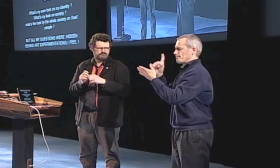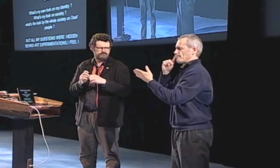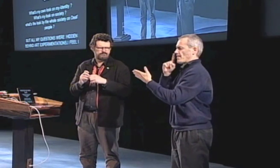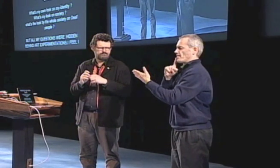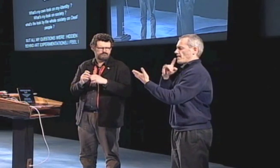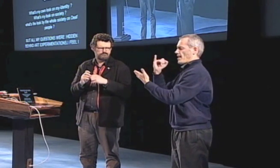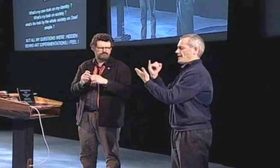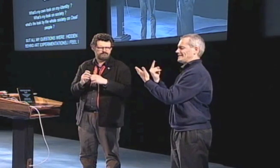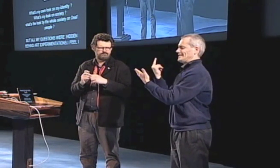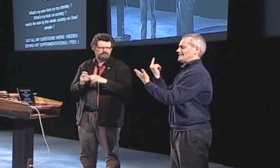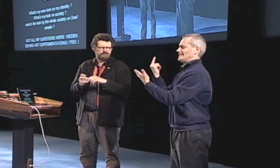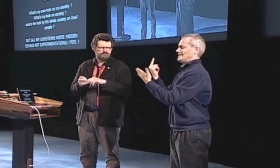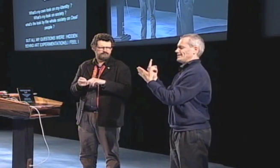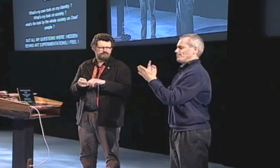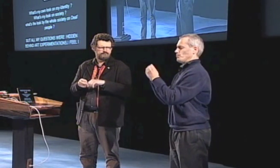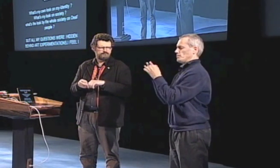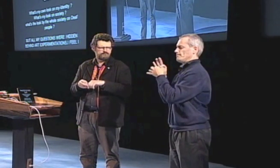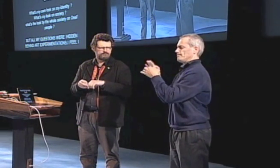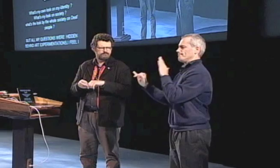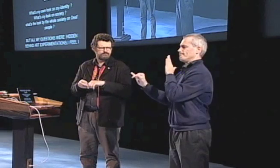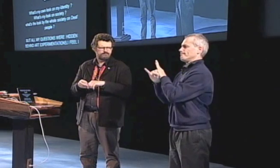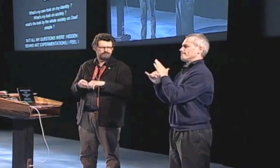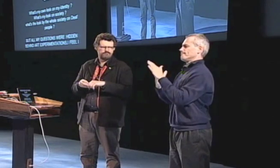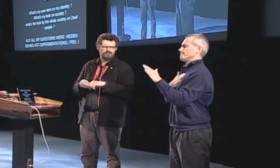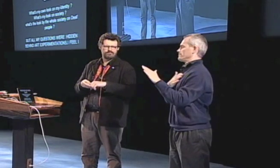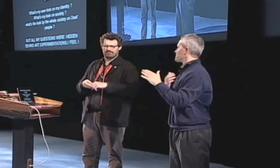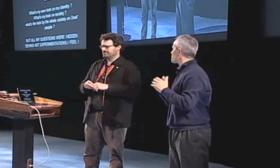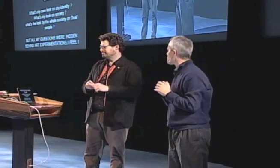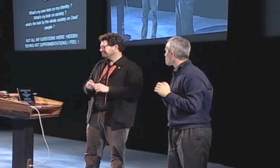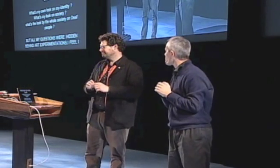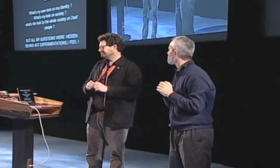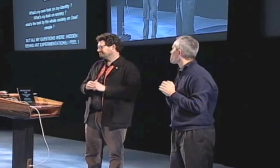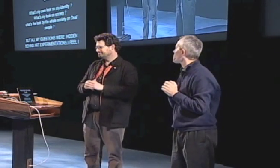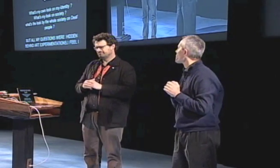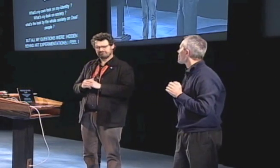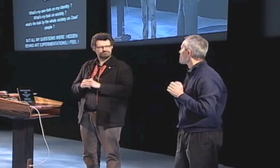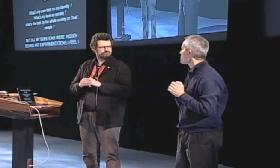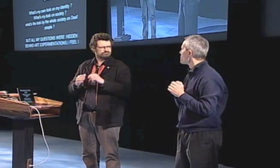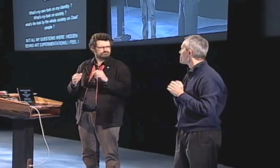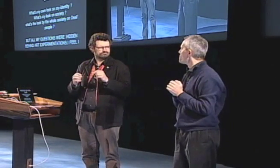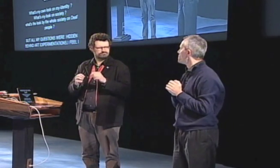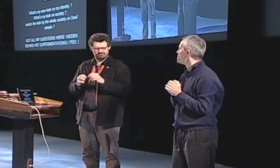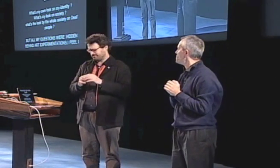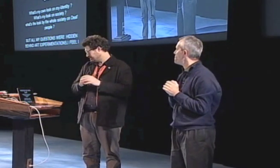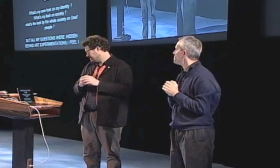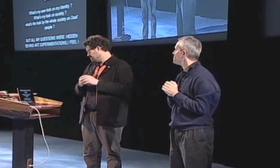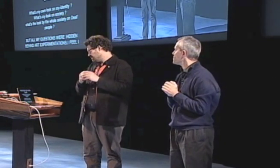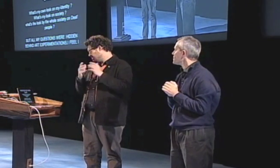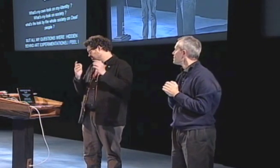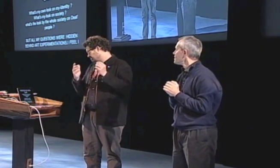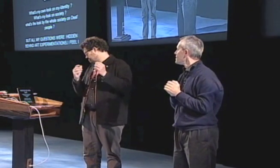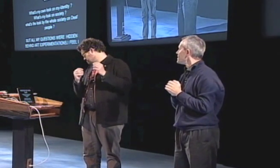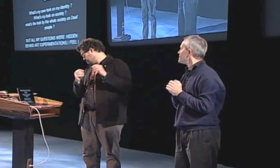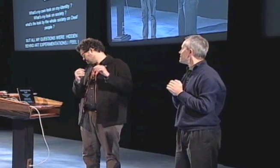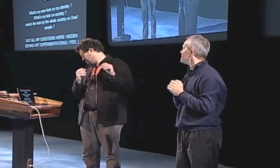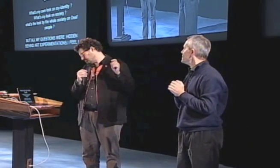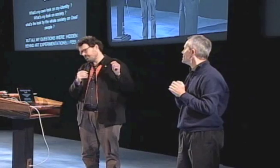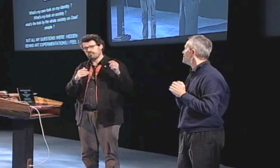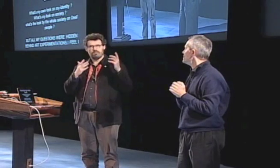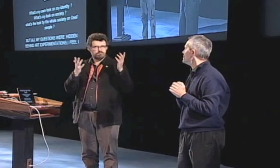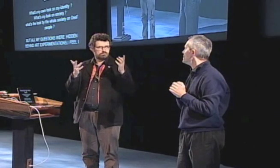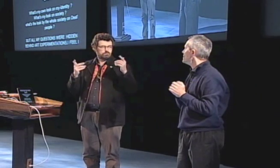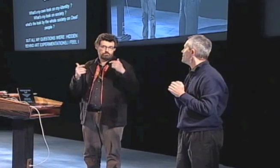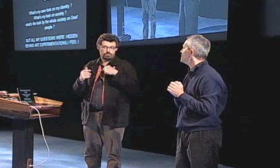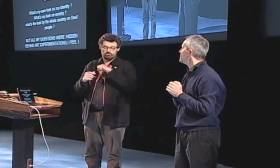and I then realized I am a deaf artist and my identity was very strongly linked to art as a deaf person.